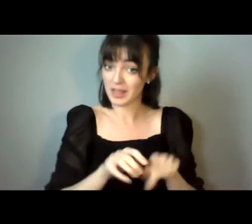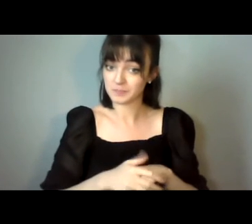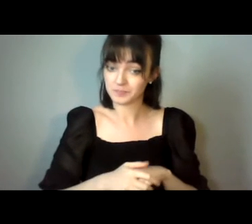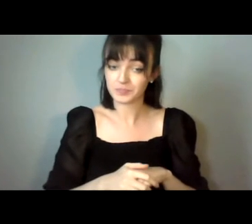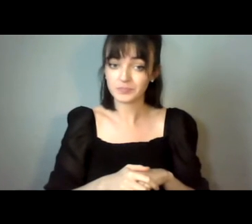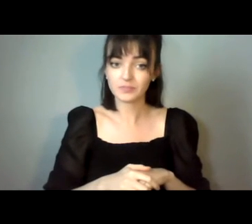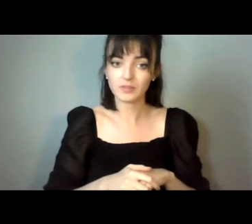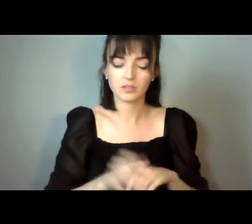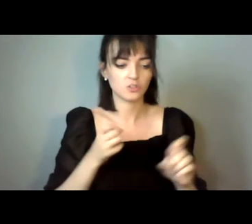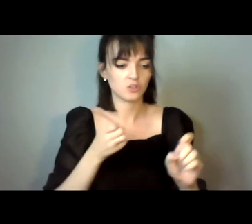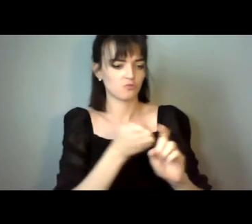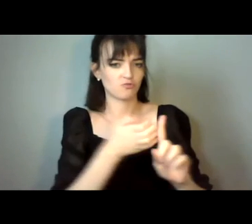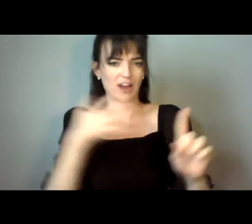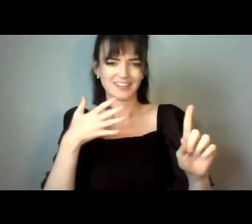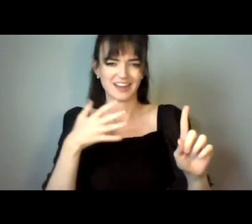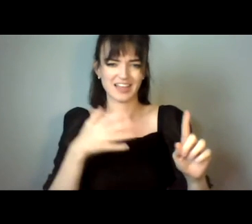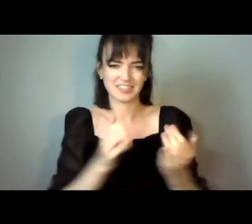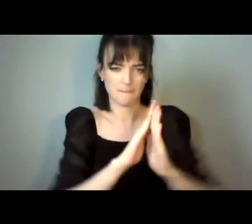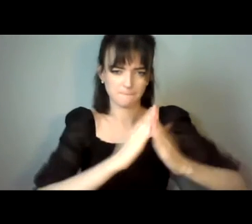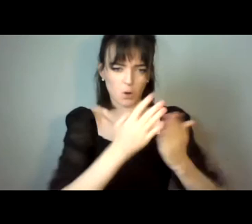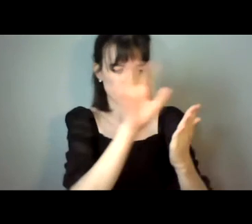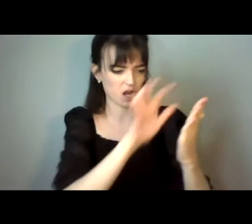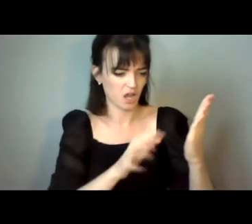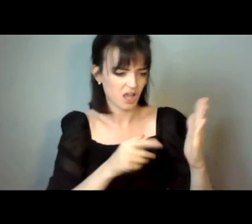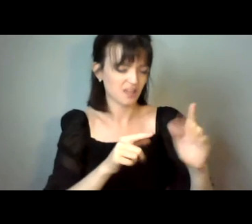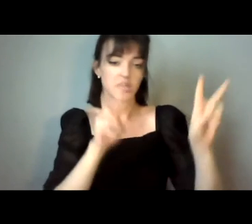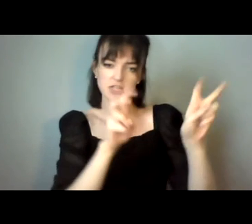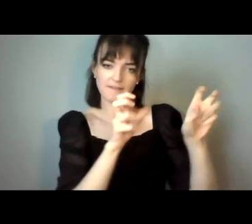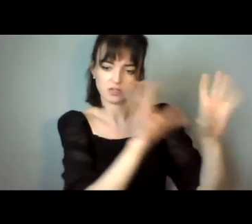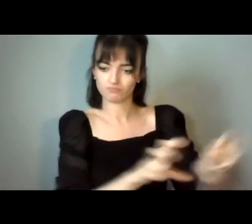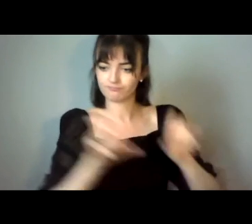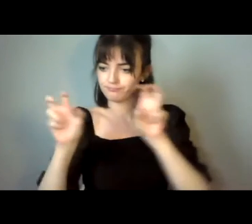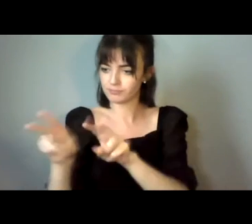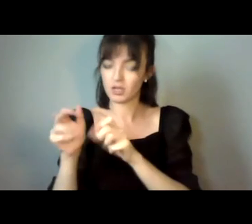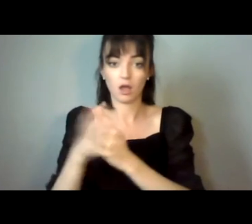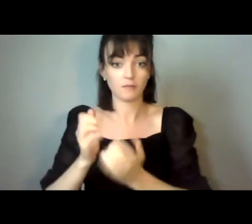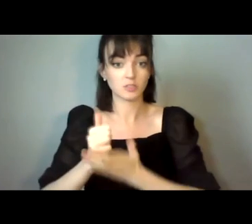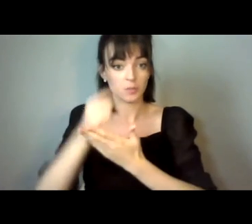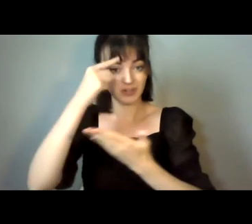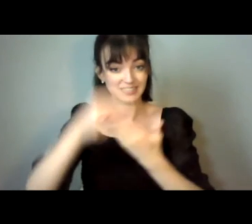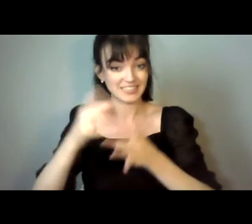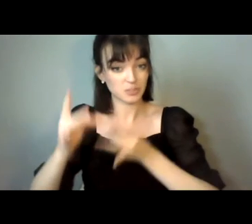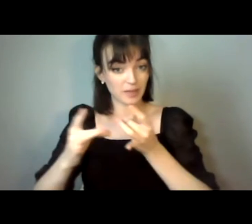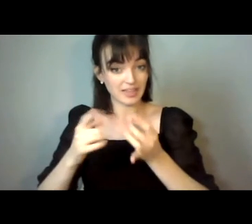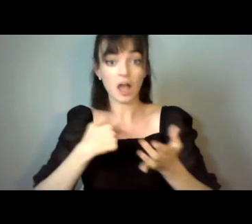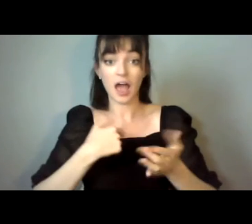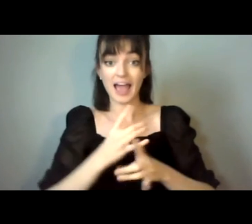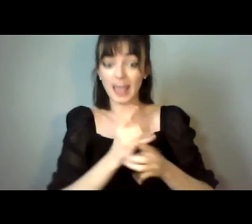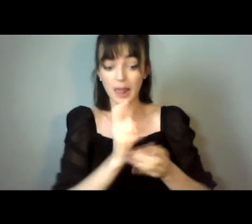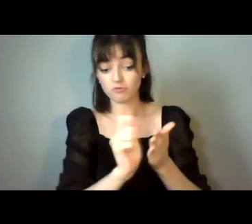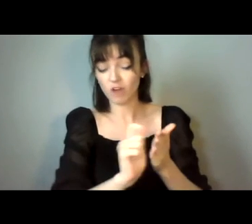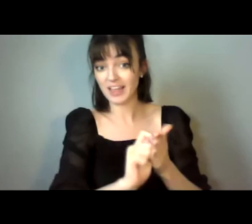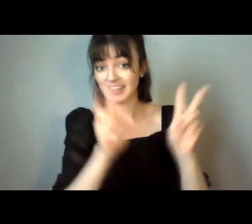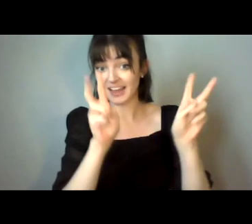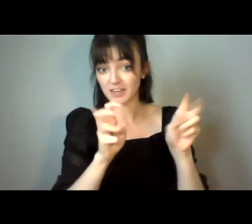recognized textbook definition of supported decision-making is something I had a hand in writing, along with Professor Peter Blank, and it goes